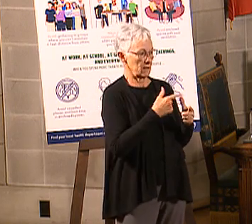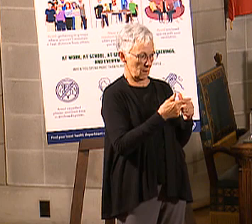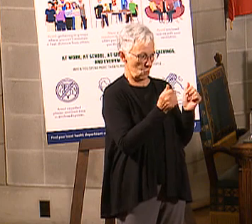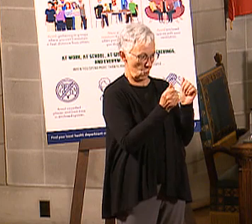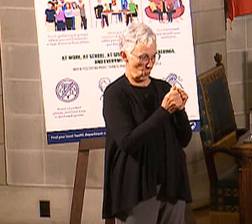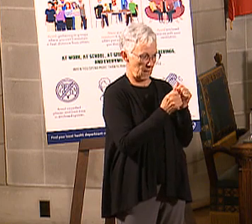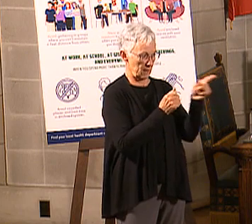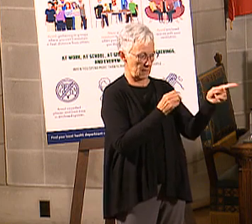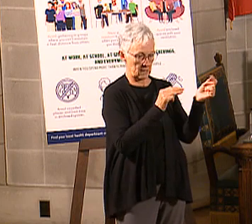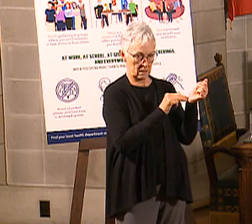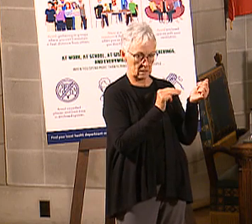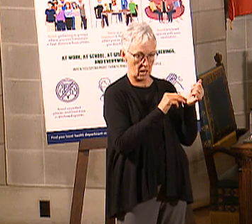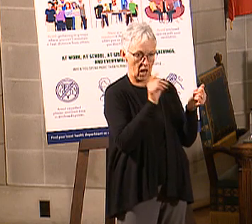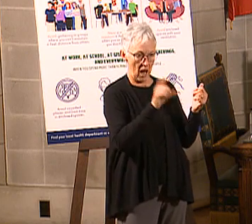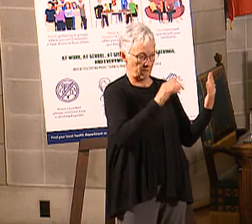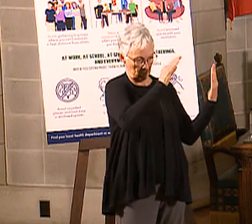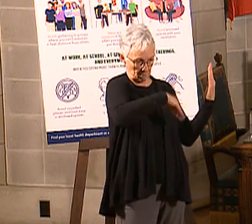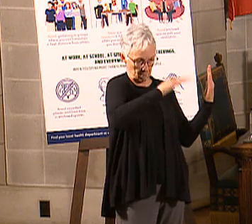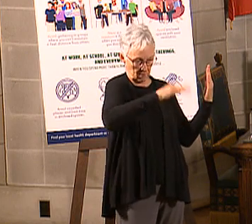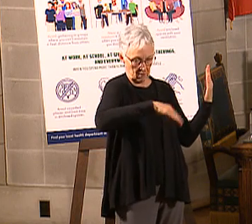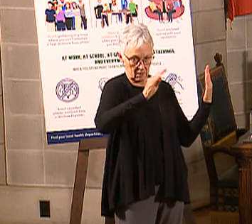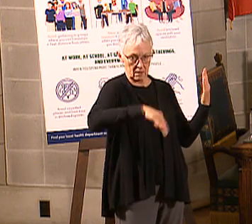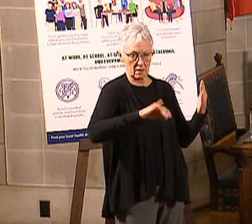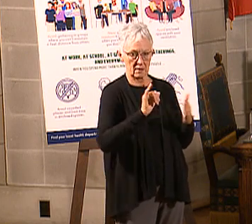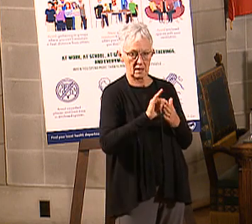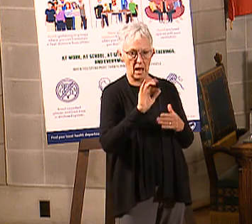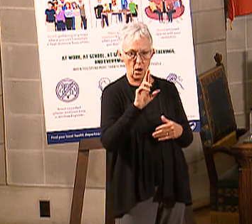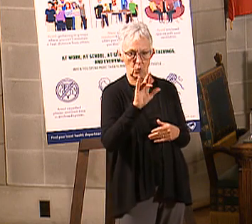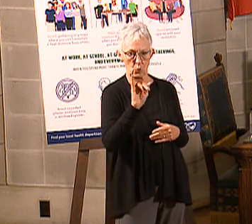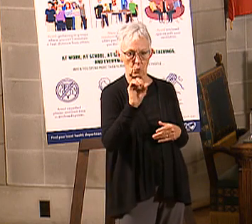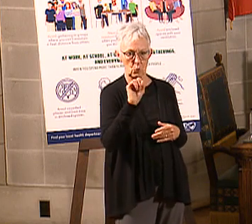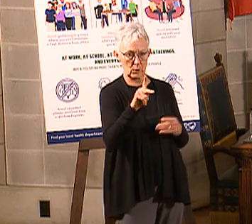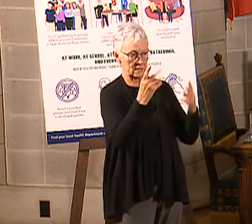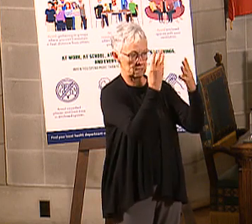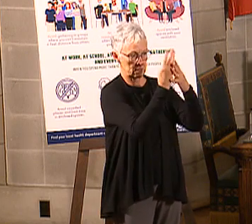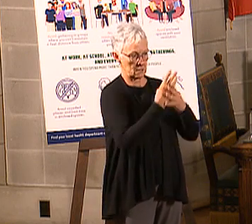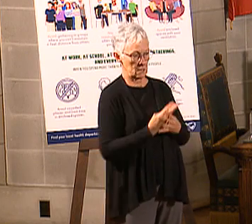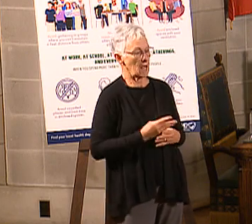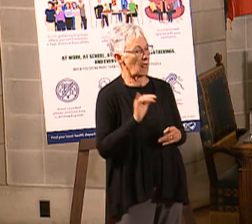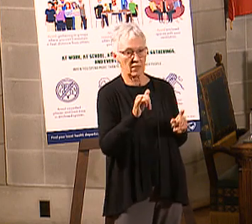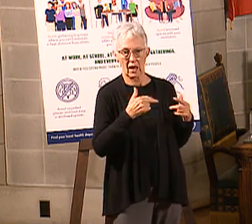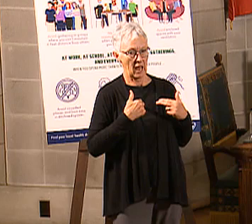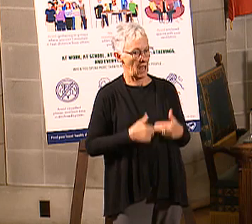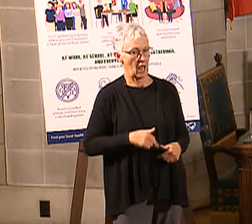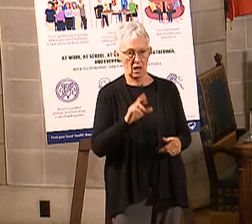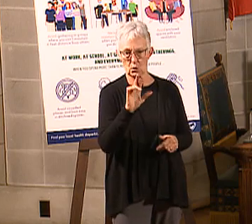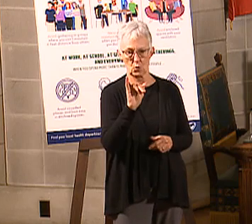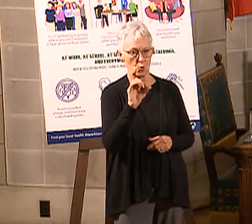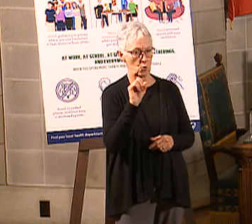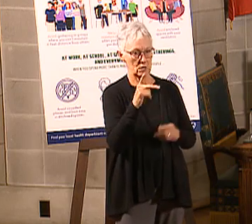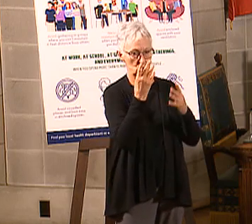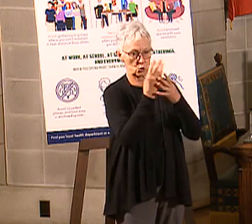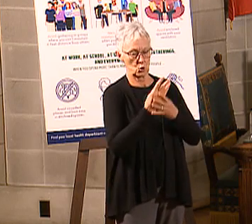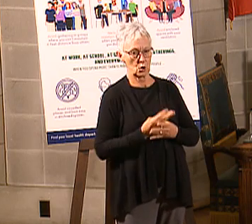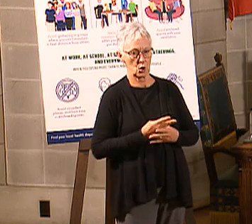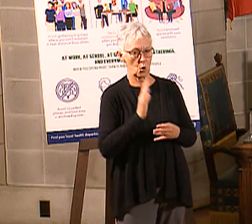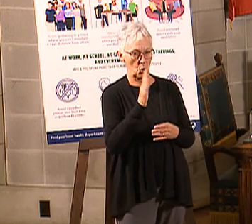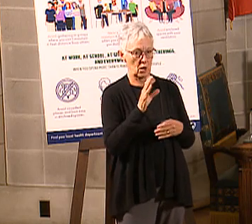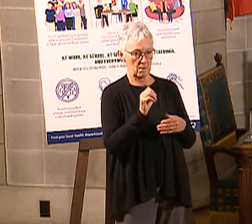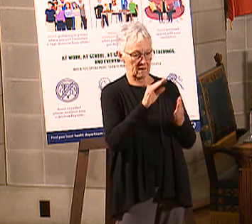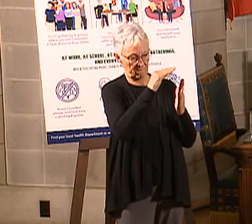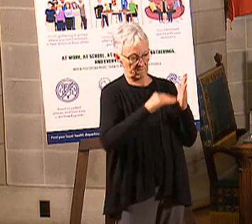health screening. Well, that health risk screening, thank you for that, allowing me to clarify. The health risk screening will be filled out between you and your health care plan.